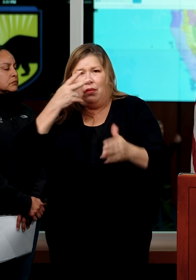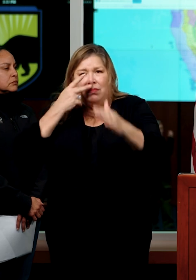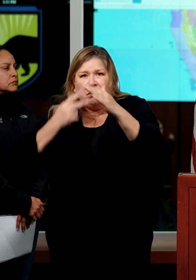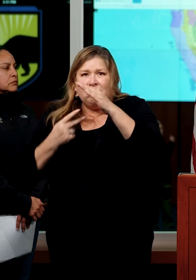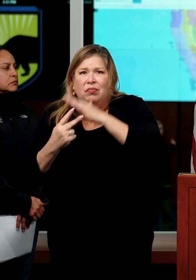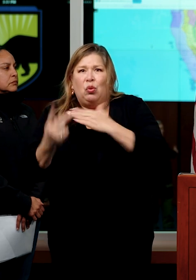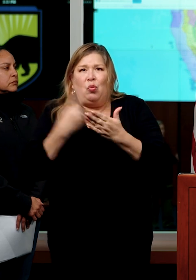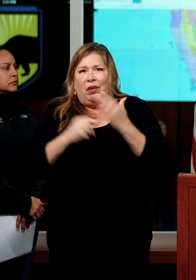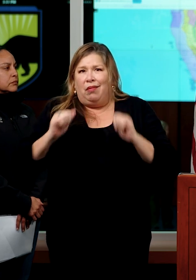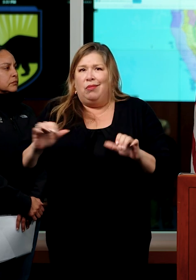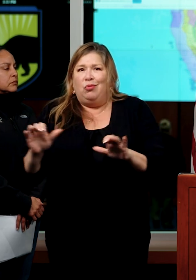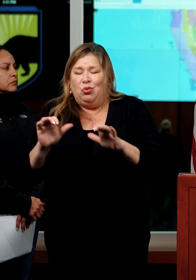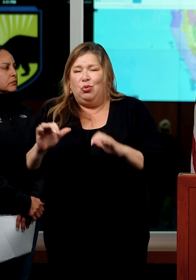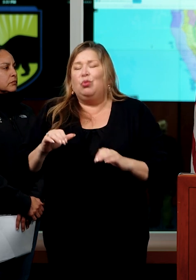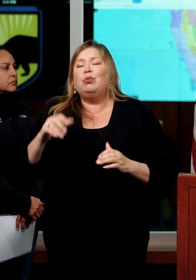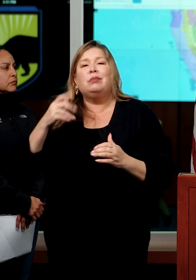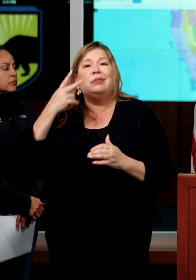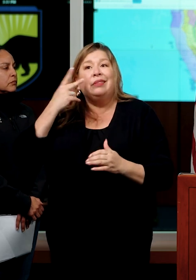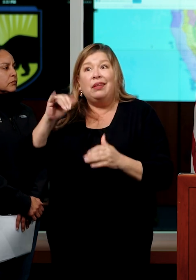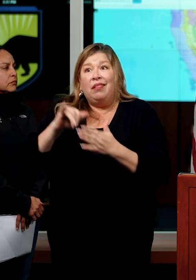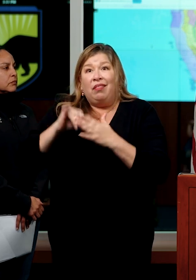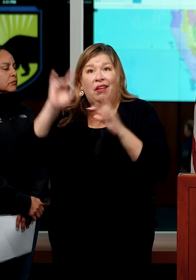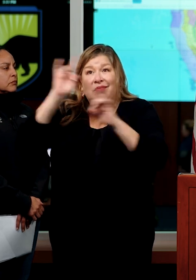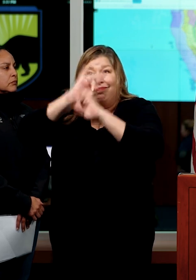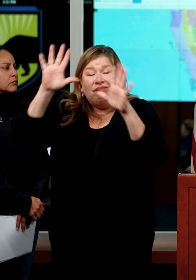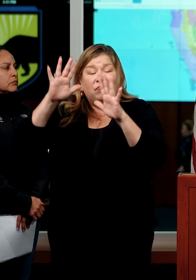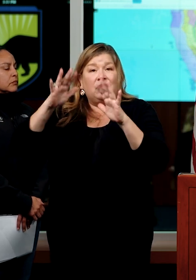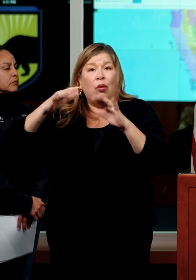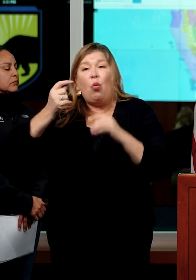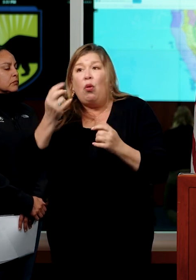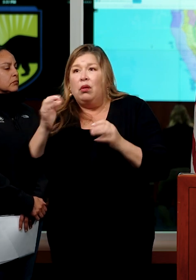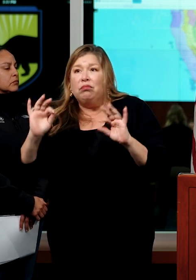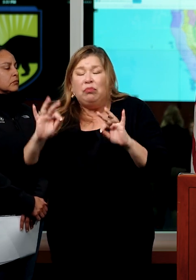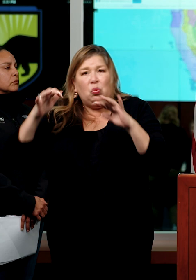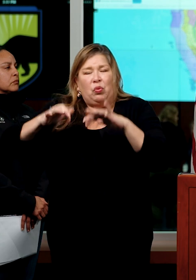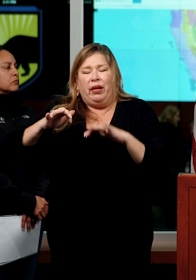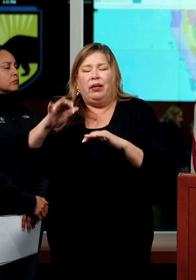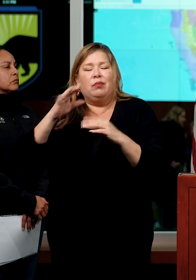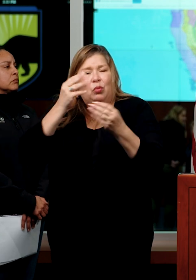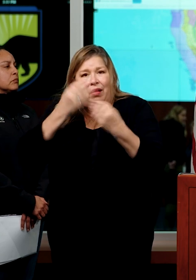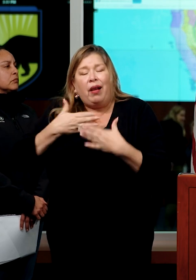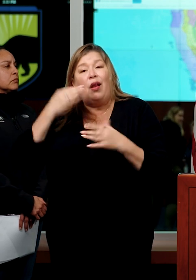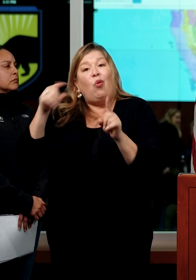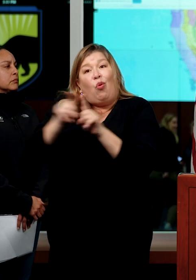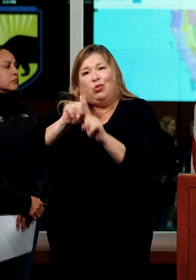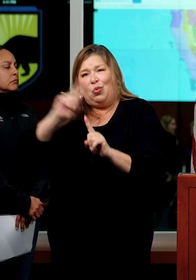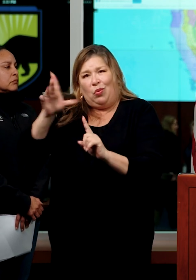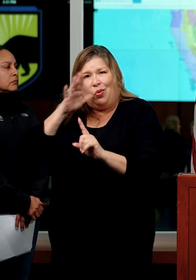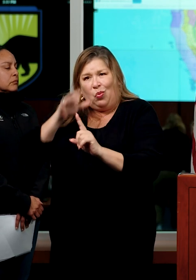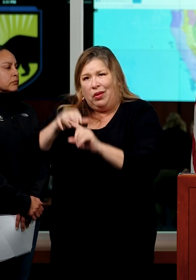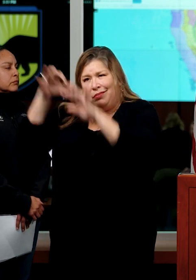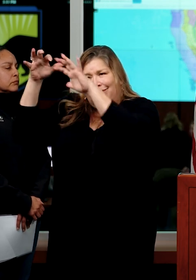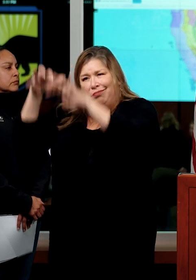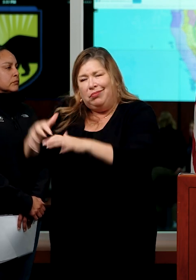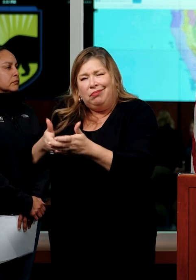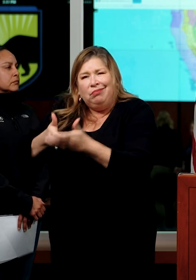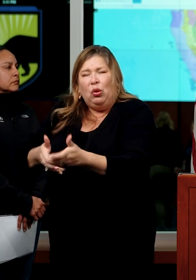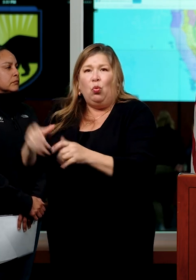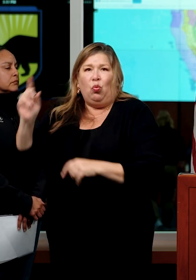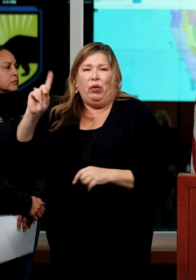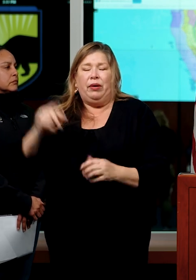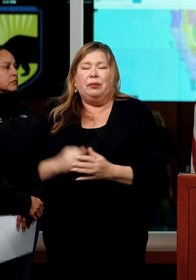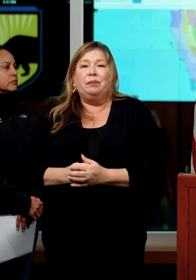intense these storms will be and where they will hit. Our state leaders have also invested over $700 million since